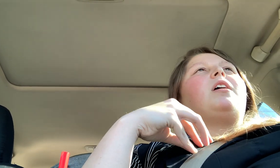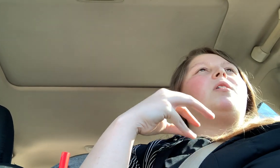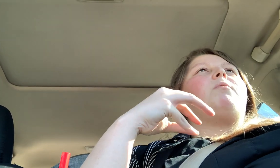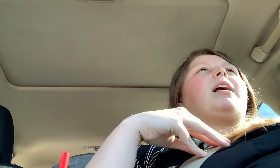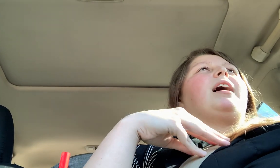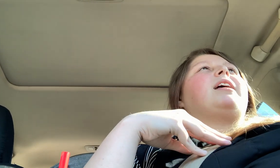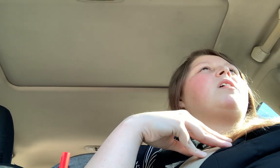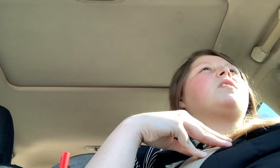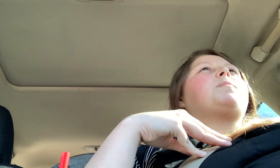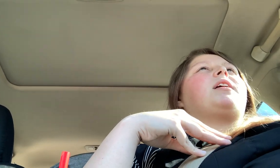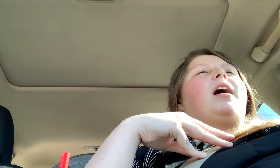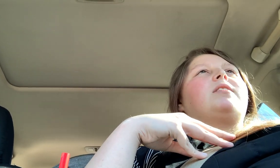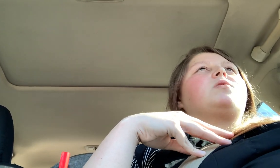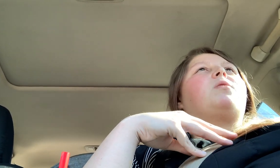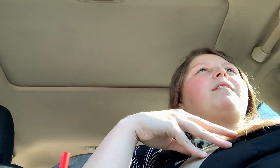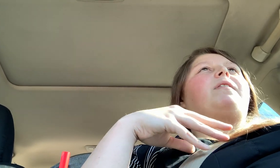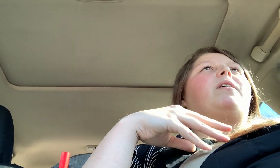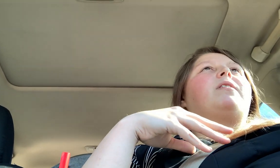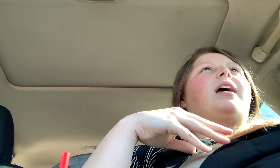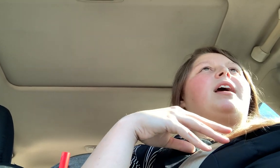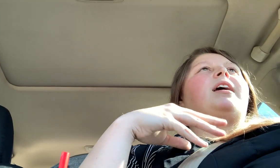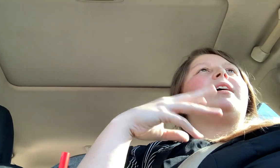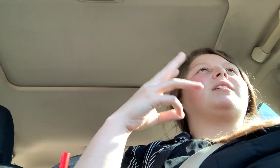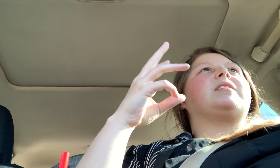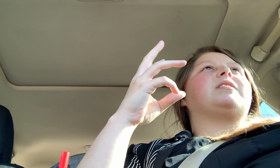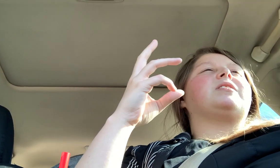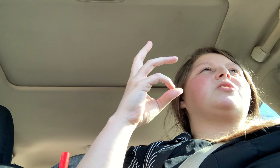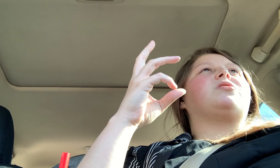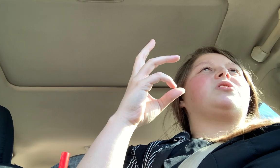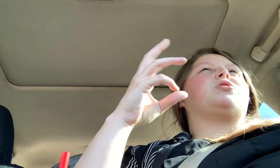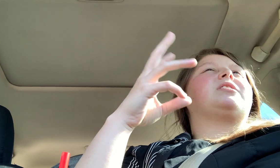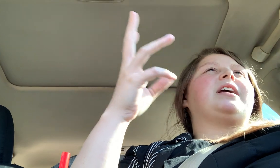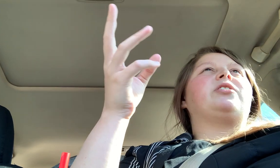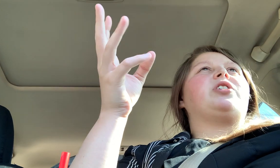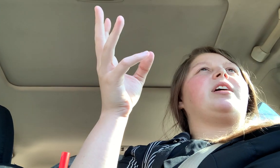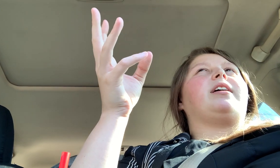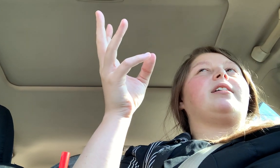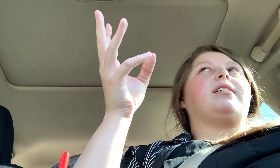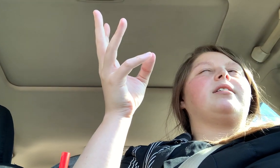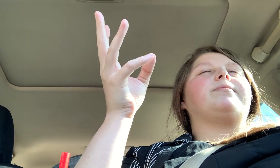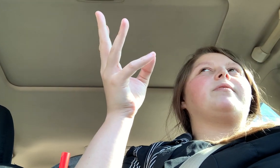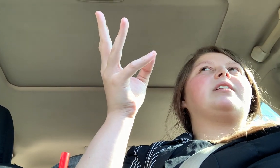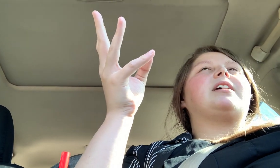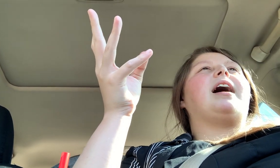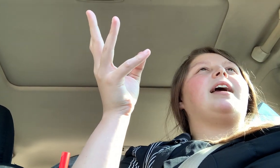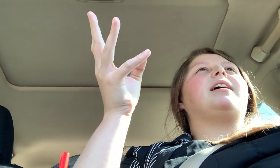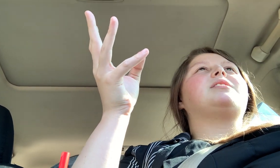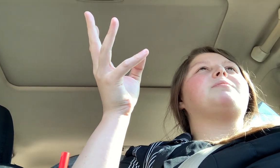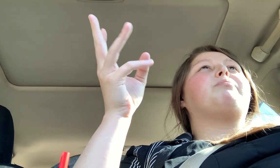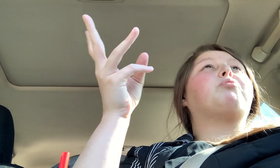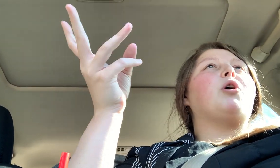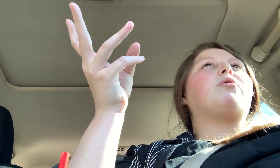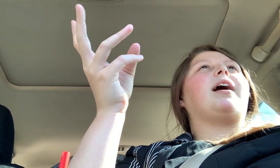When I lost weight in high school, I followed a strategic diet program